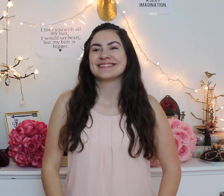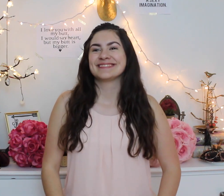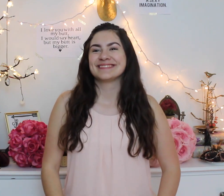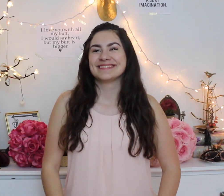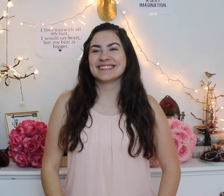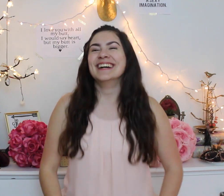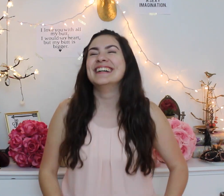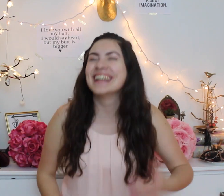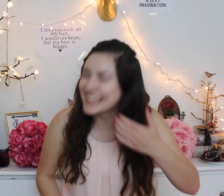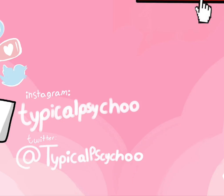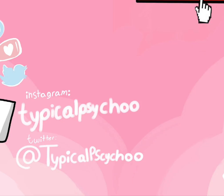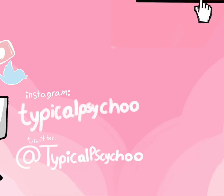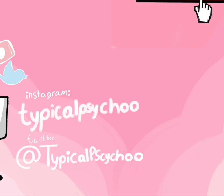it's like All